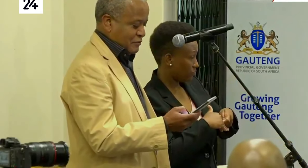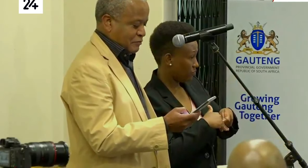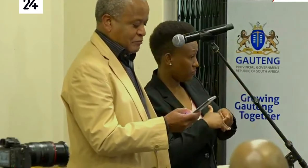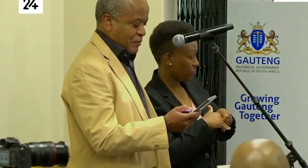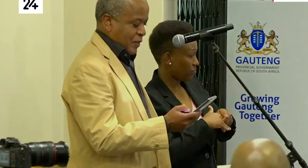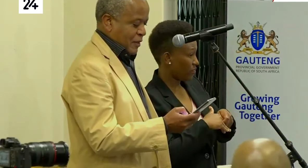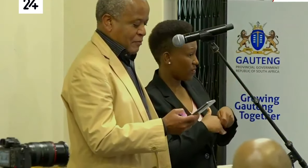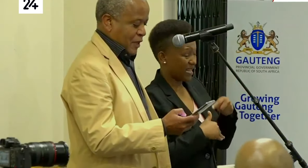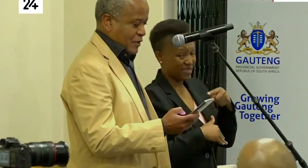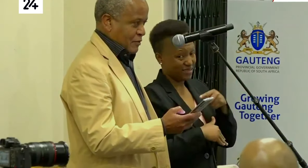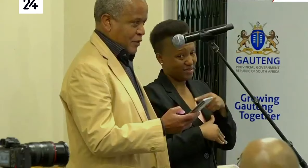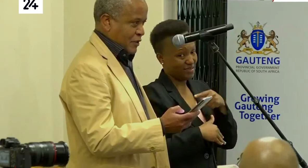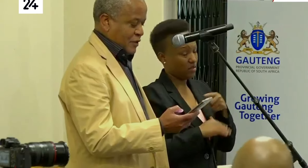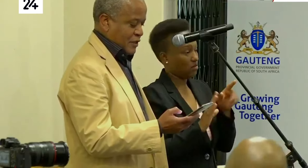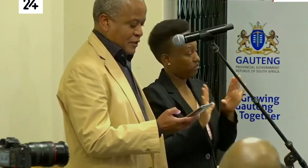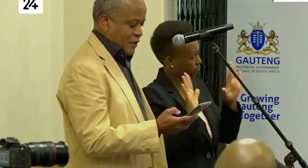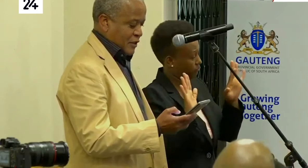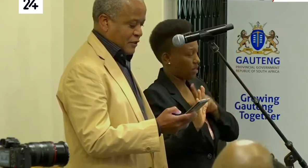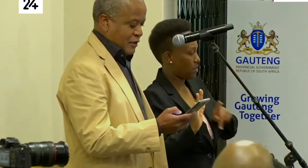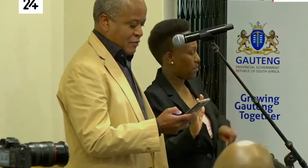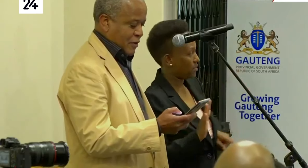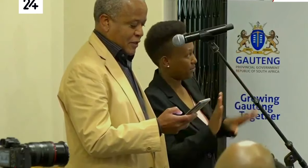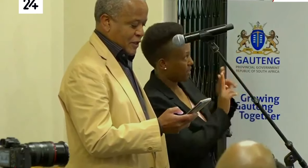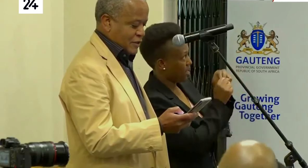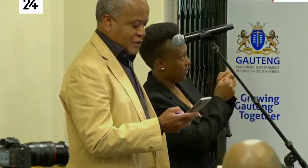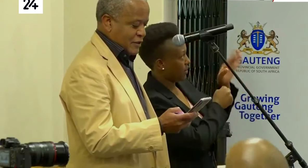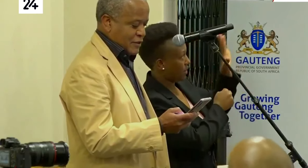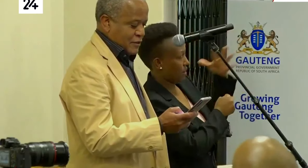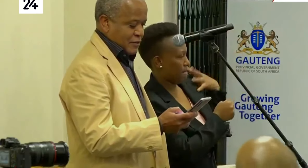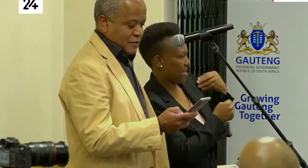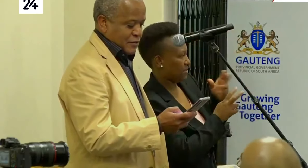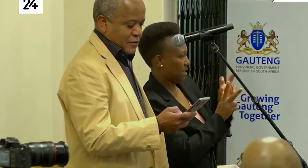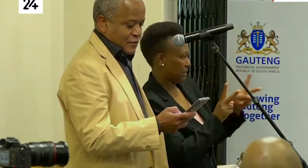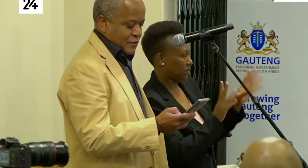by the president and the national command council.